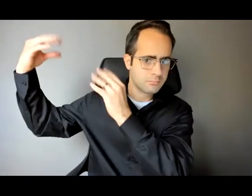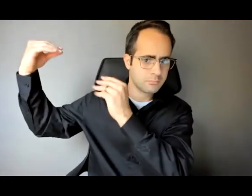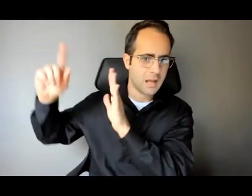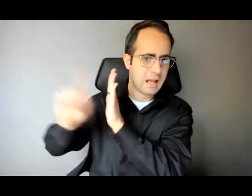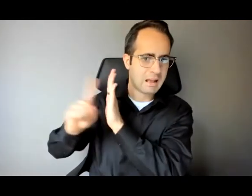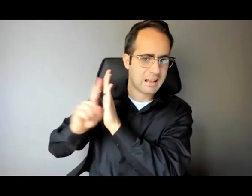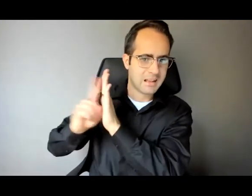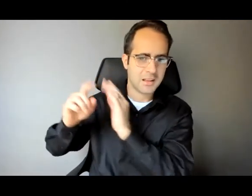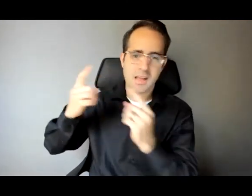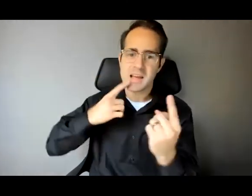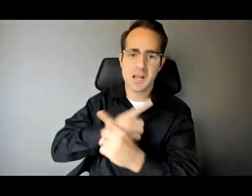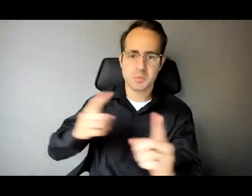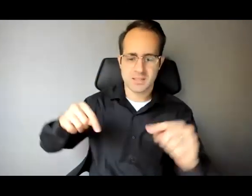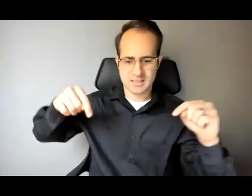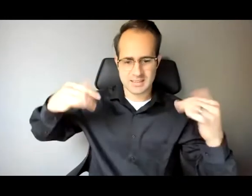give me a sec everyone